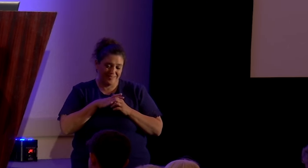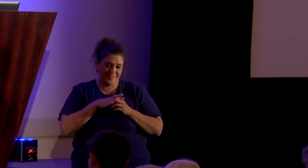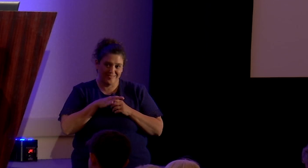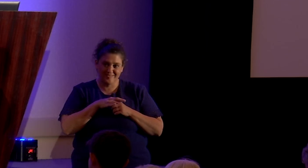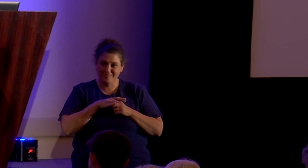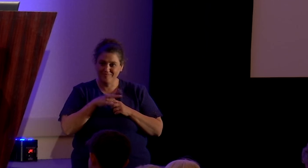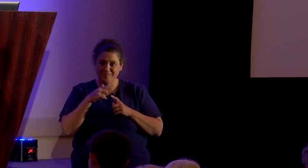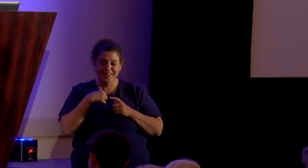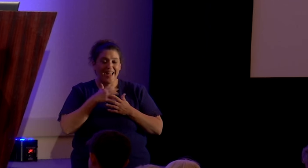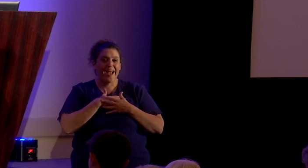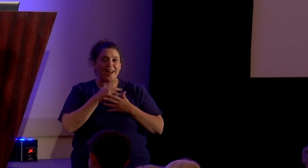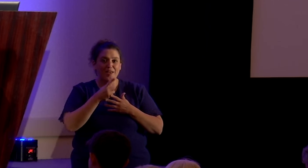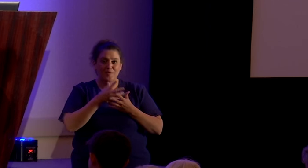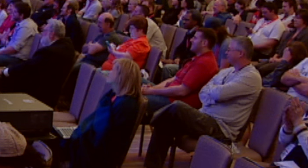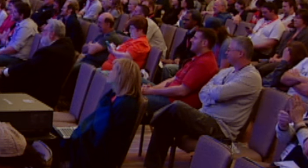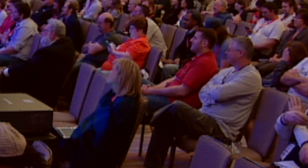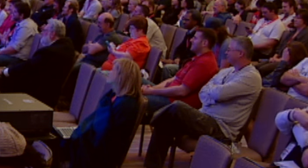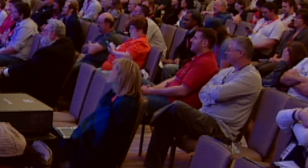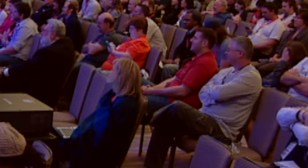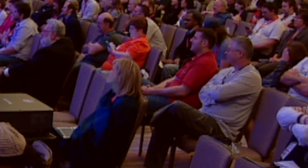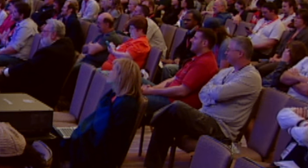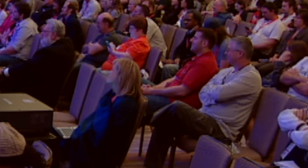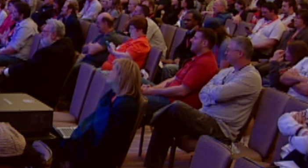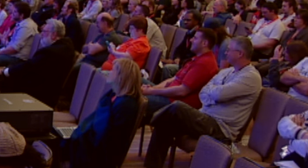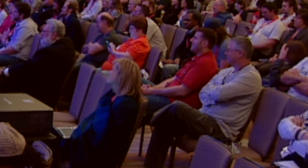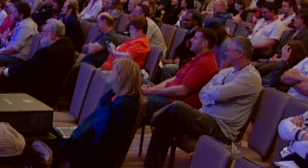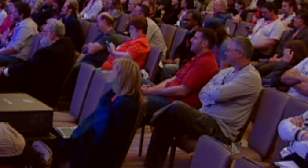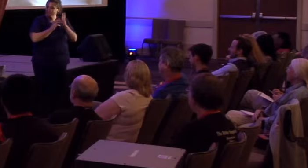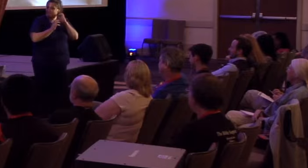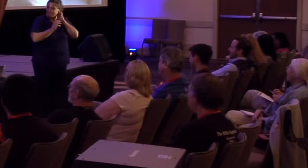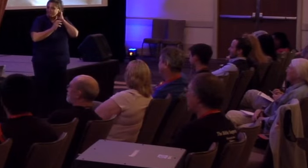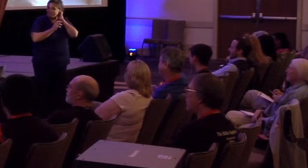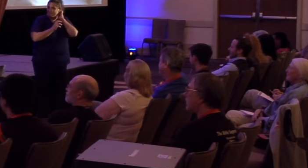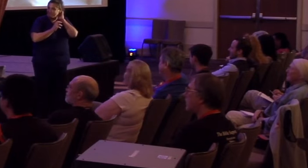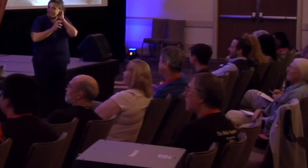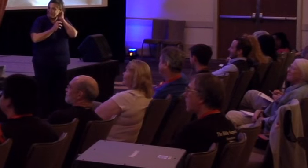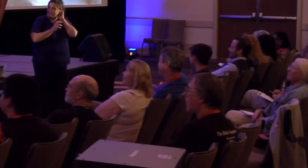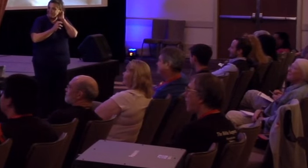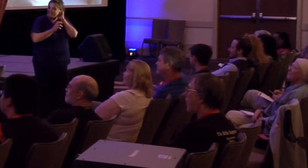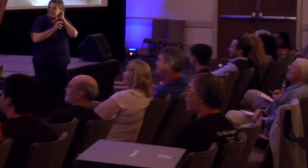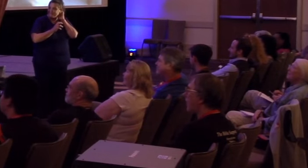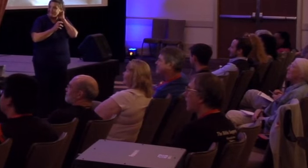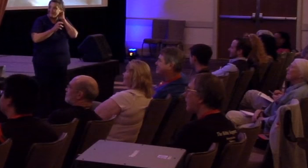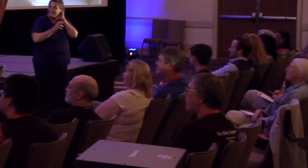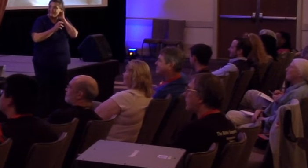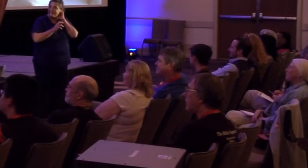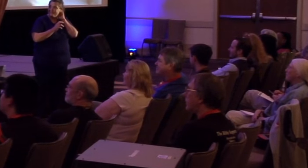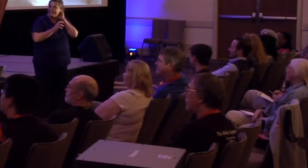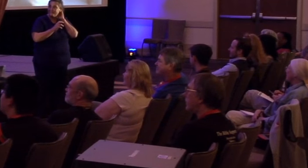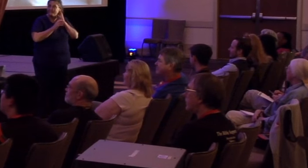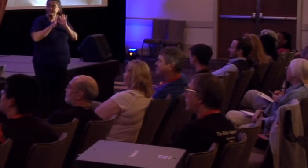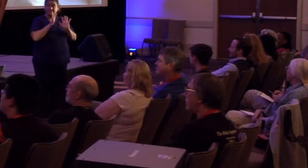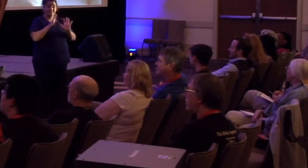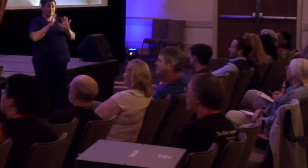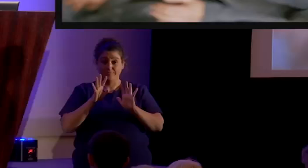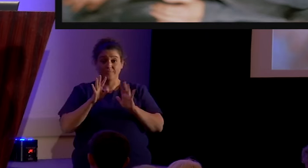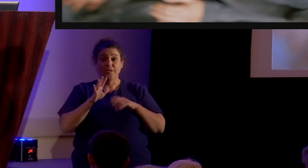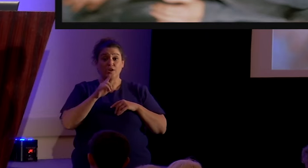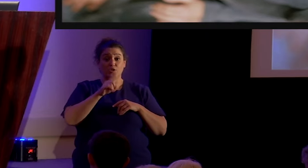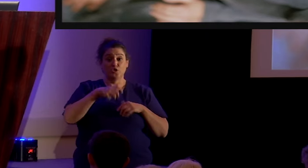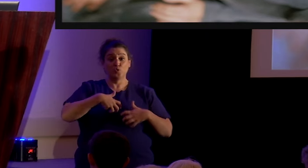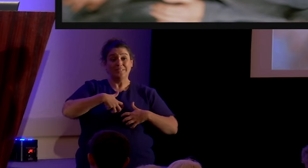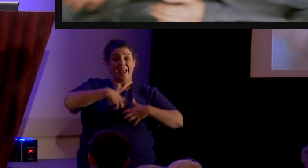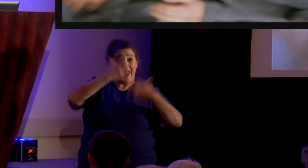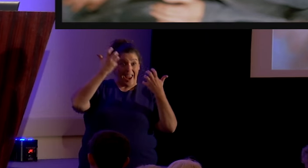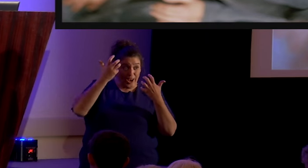i love you too much to her credit she was angry at